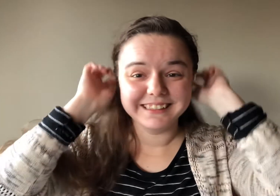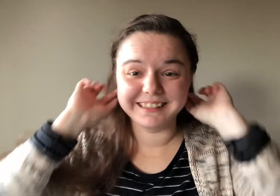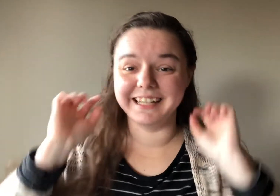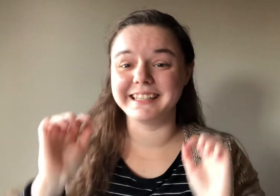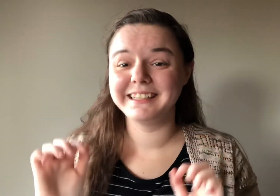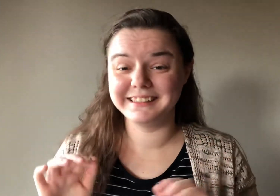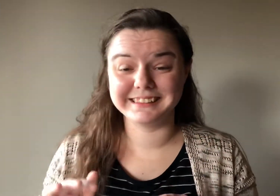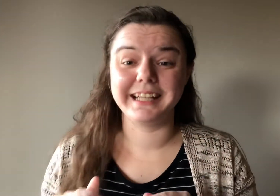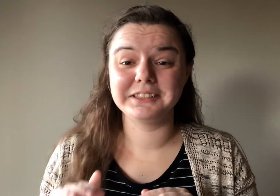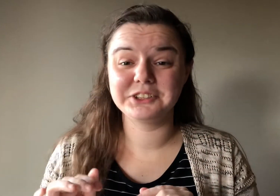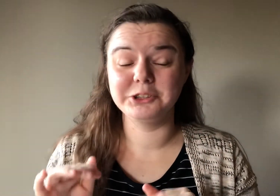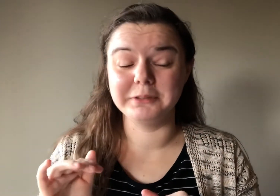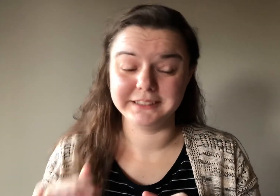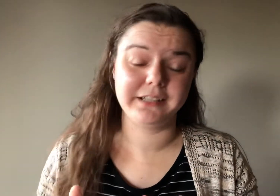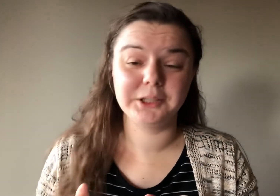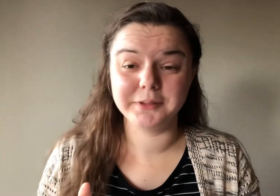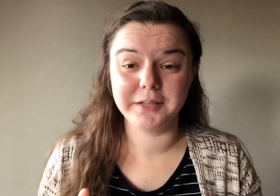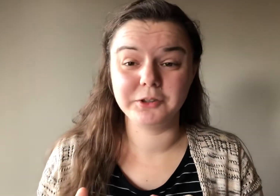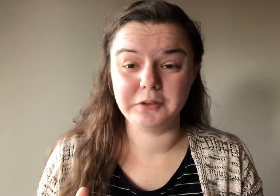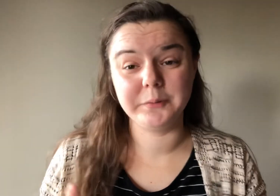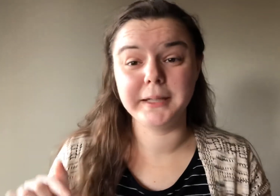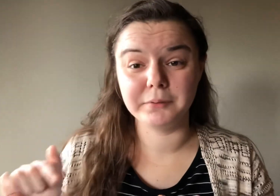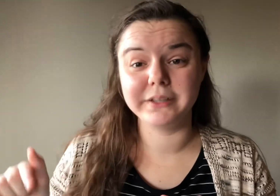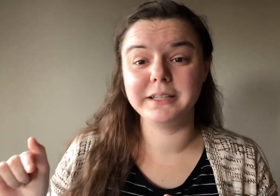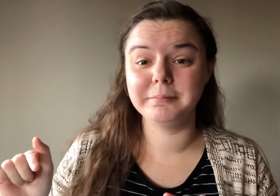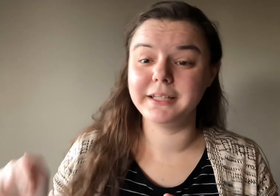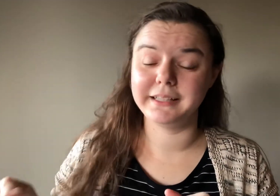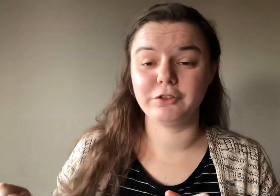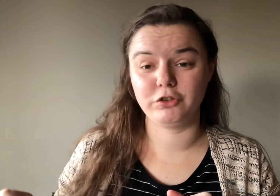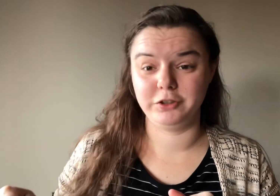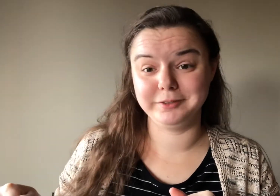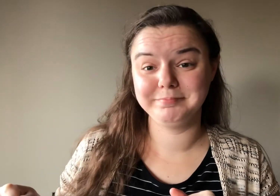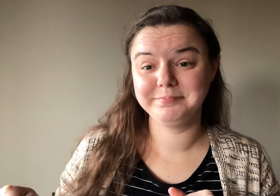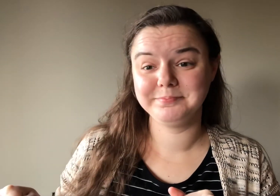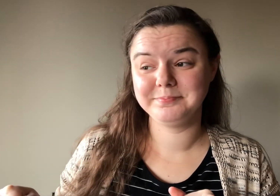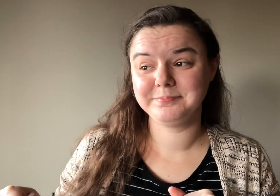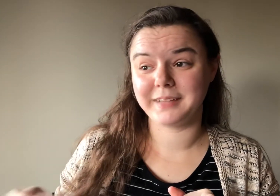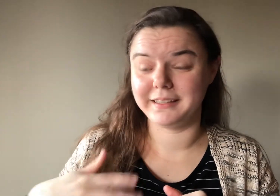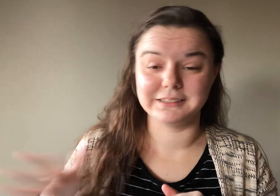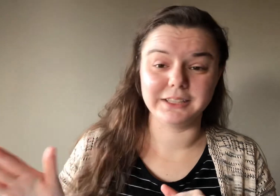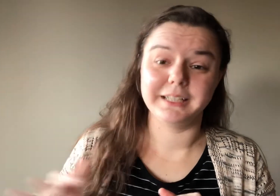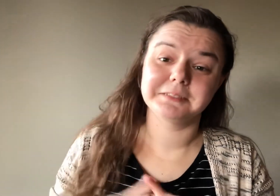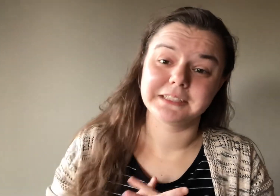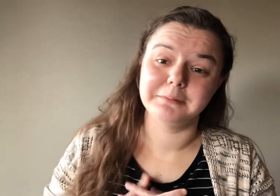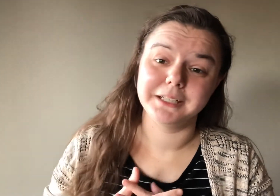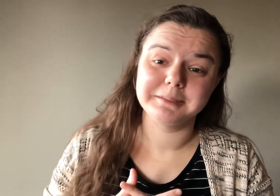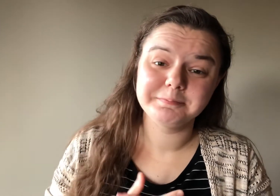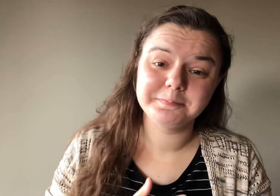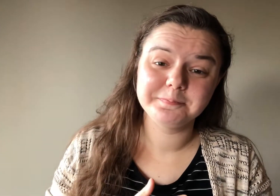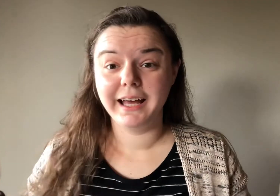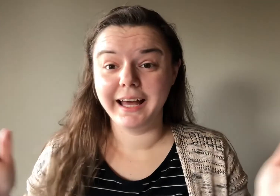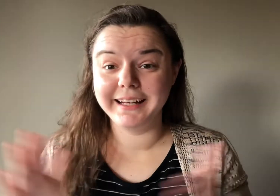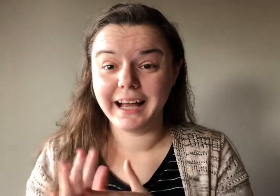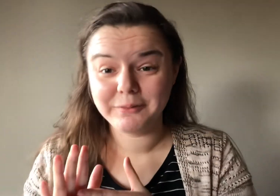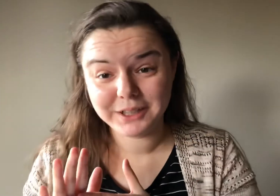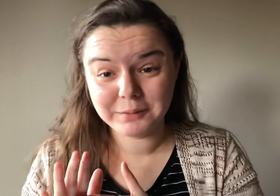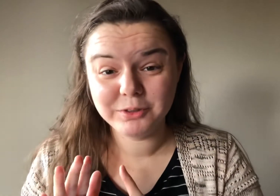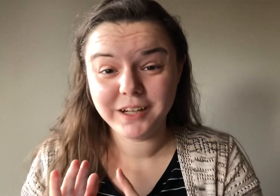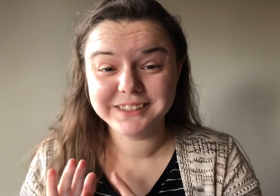Like, the stylist knew exactly what they were doing when they put him in that shirt and that's all I have to say about it. And now we're gonna move on